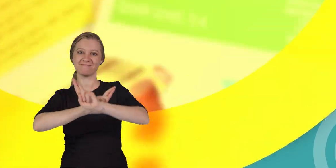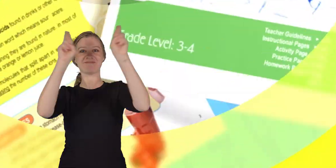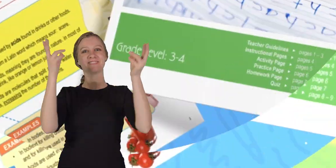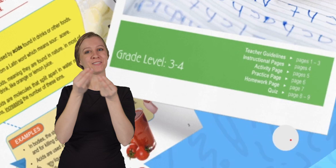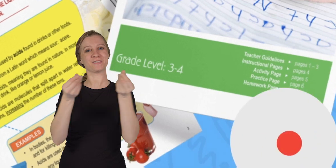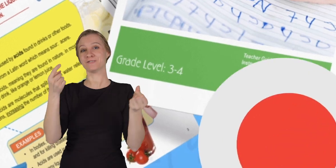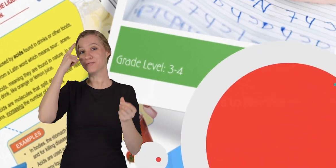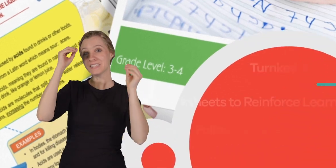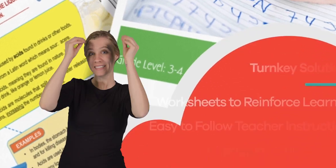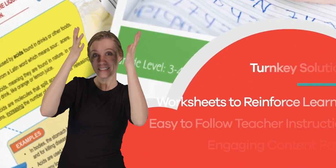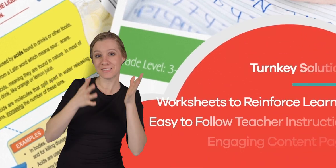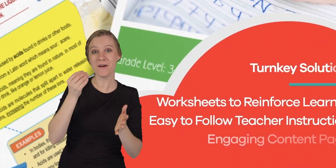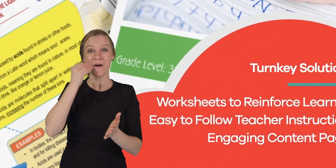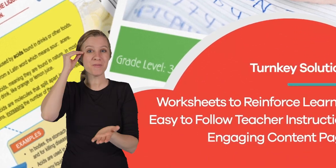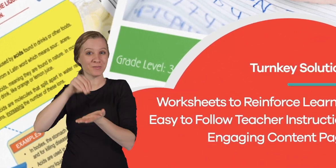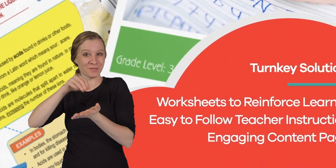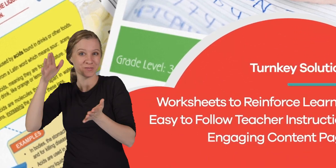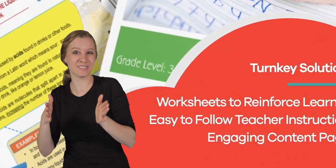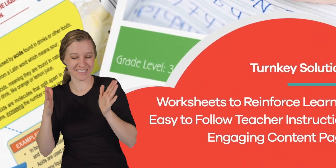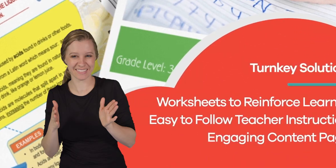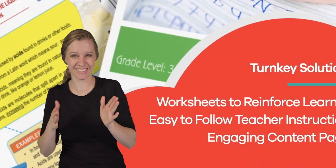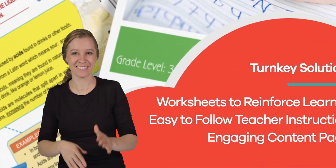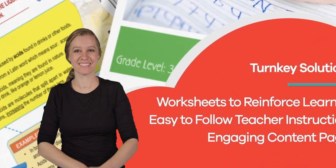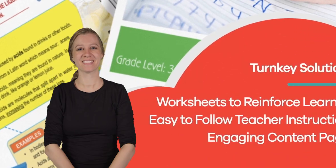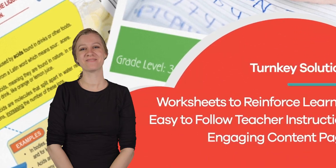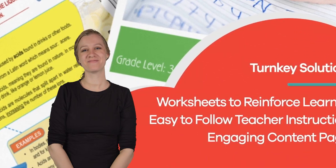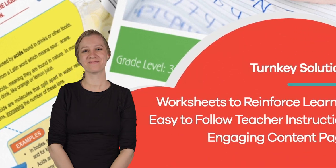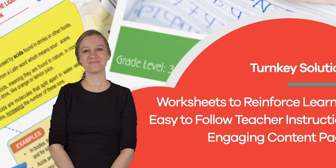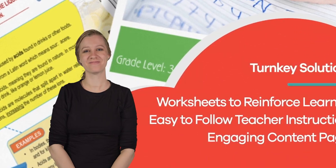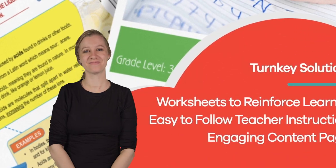and turnkey solutions for teachers and homeschoolers